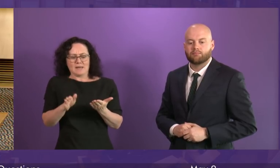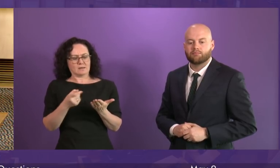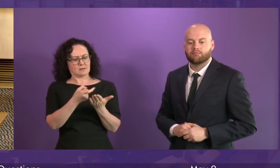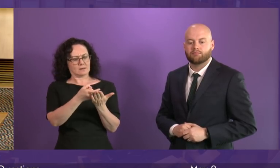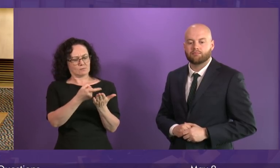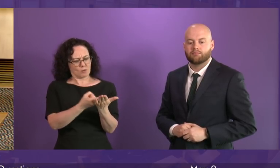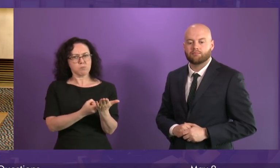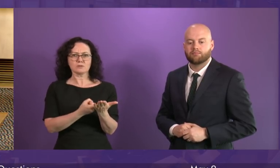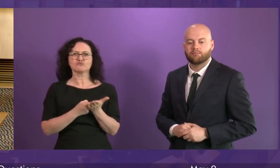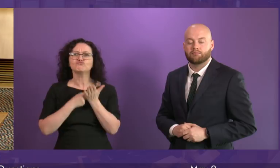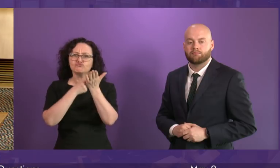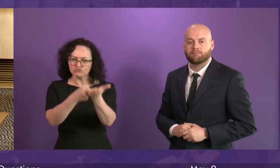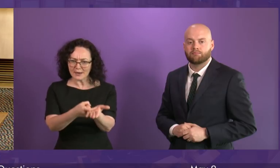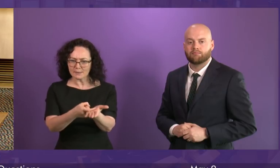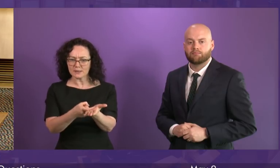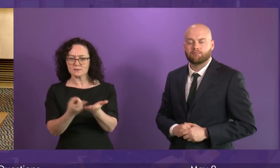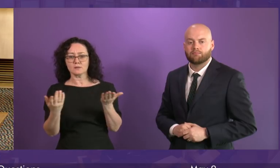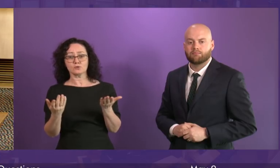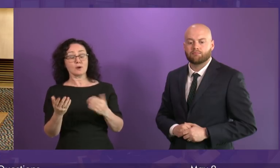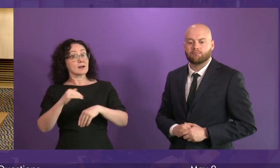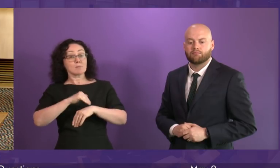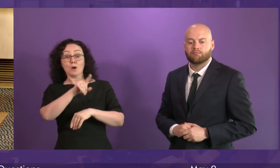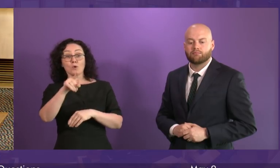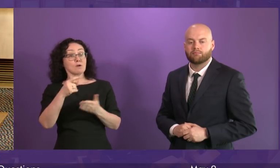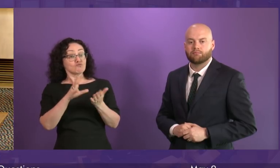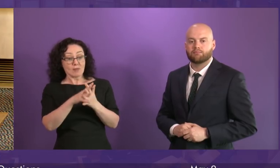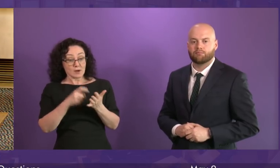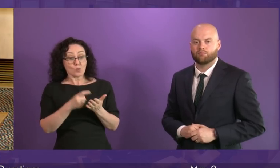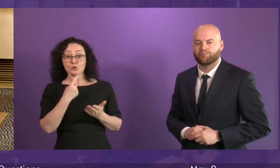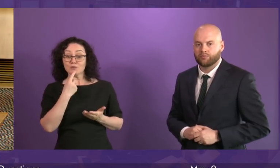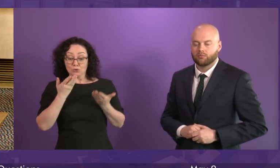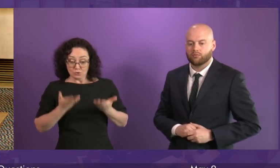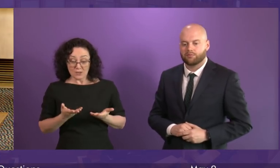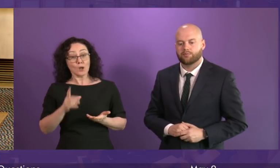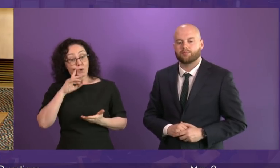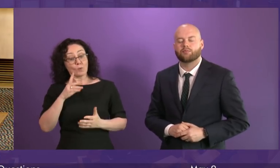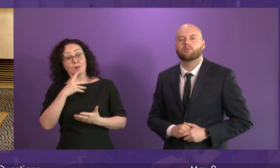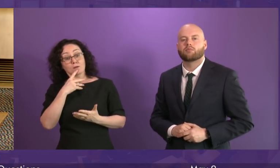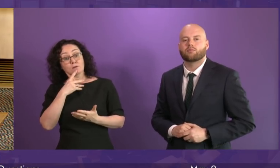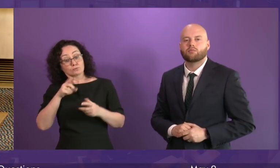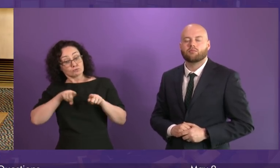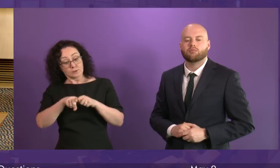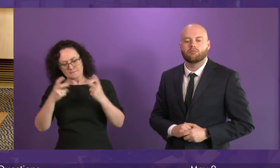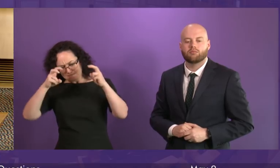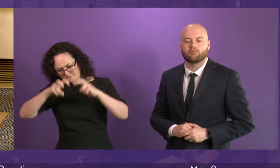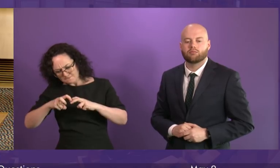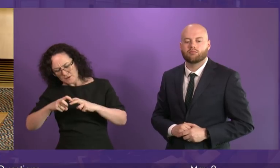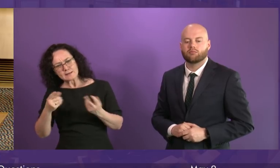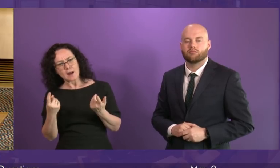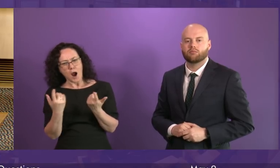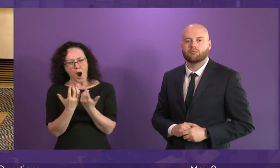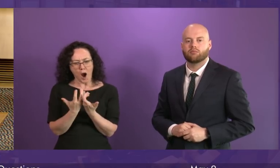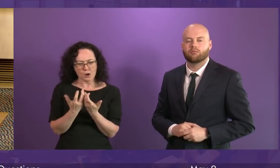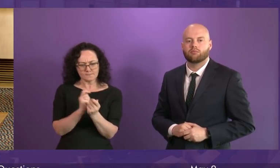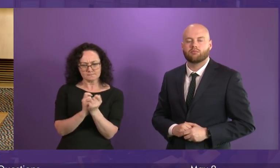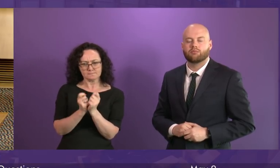that Willie Rennie cites today or any other policy that's the commitment that we are making. But I put back the same challenge that I did last week to all of